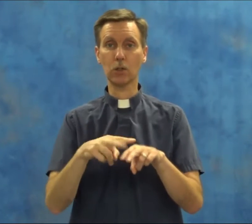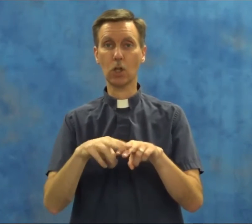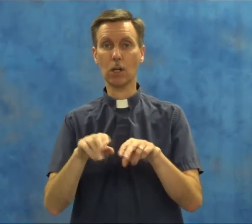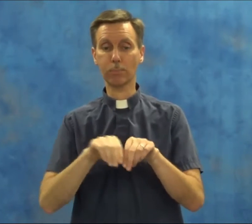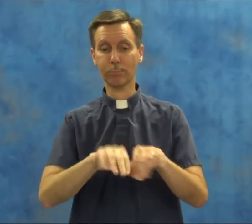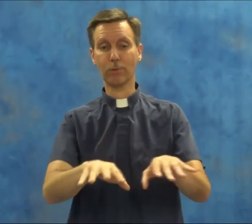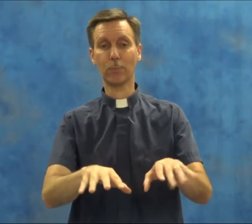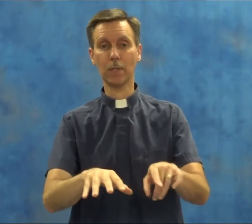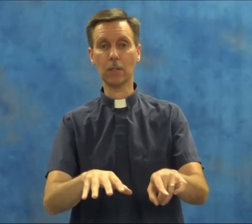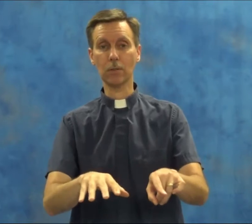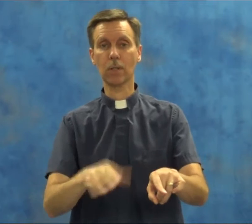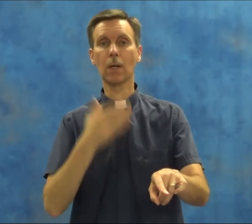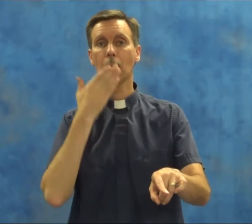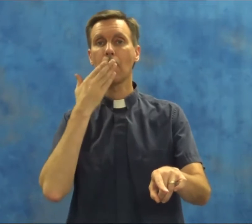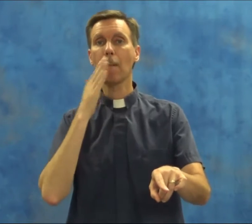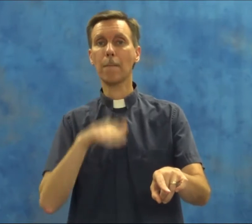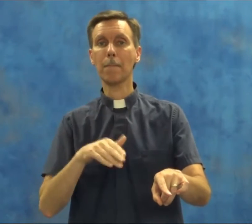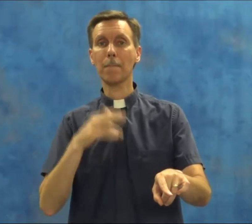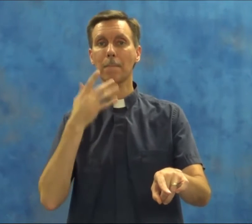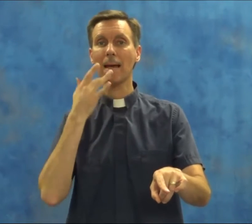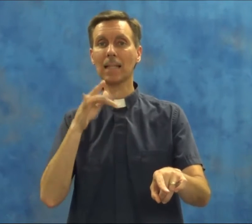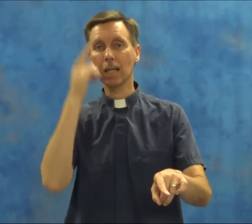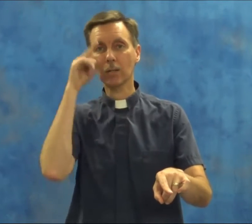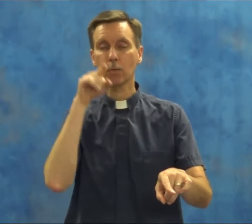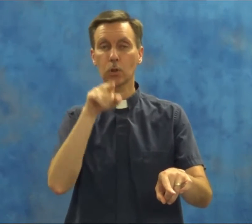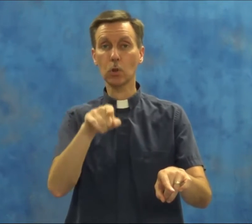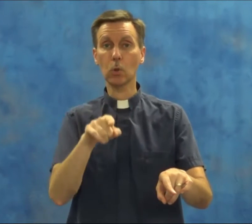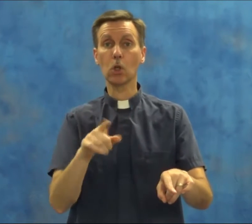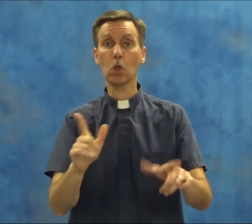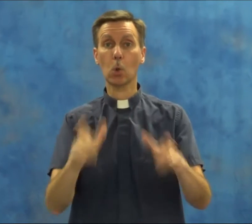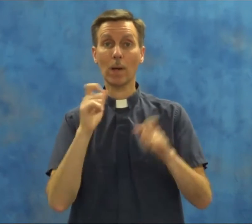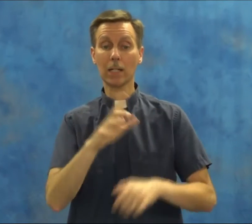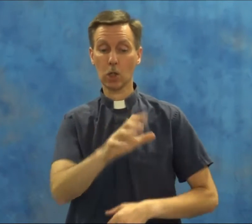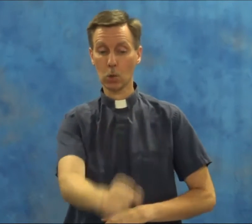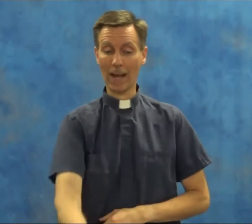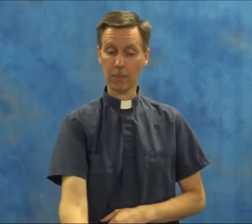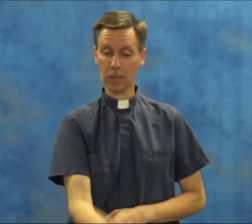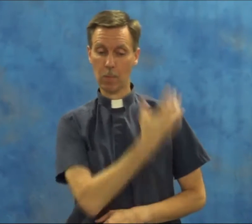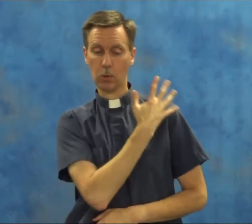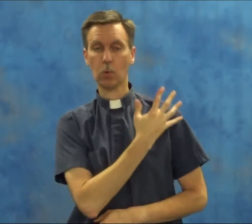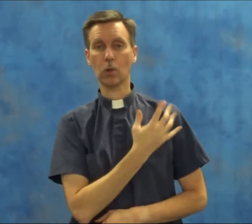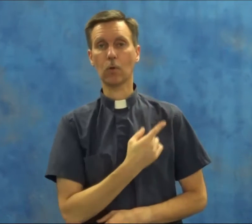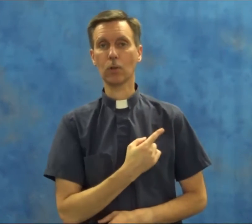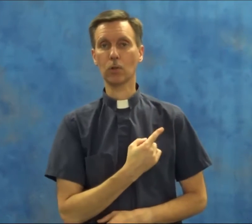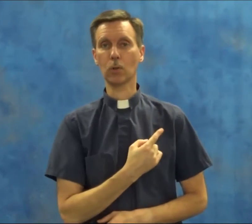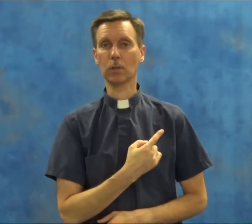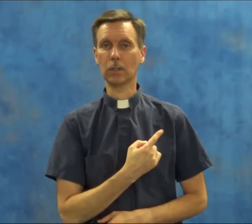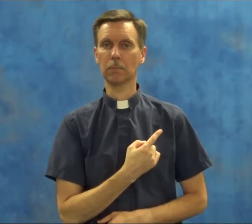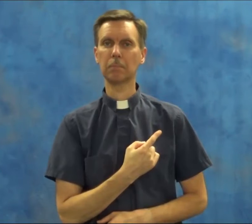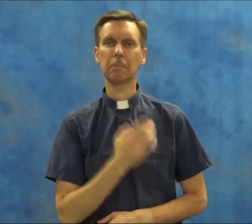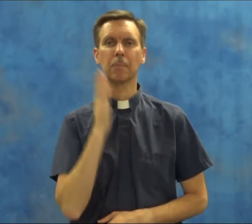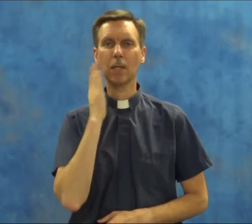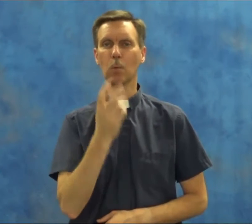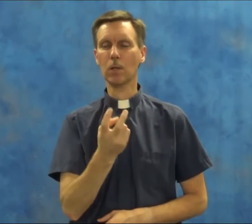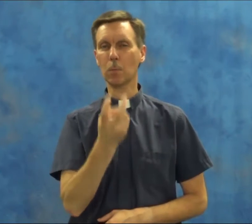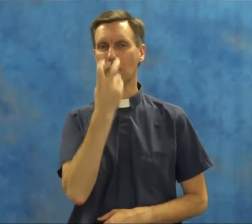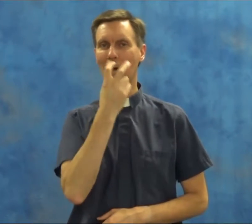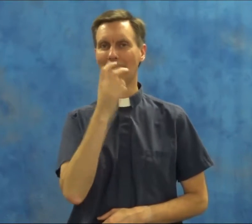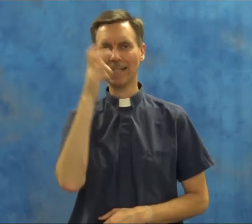salt spills, bad luck for you. Quick, grab some and throw it over your shoulder. That will blind